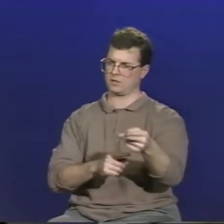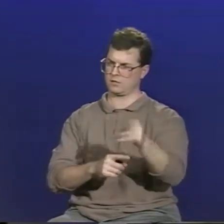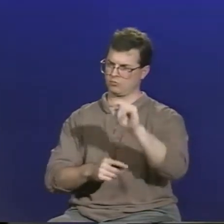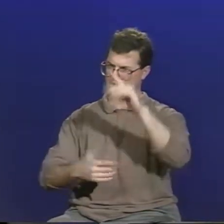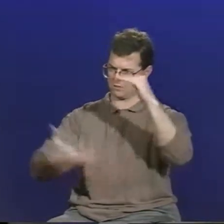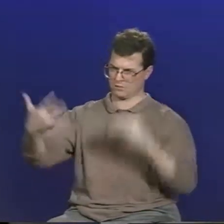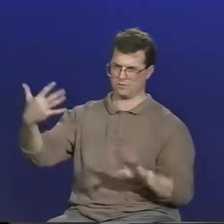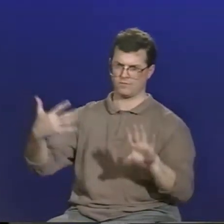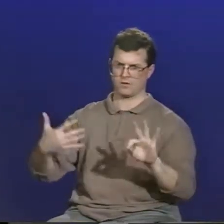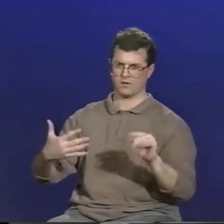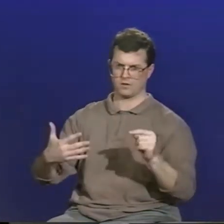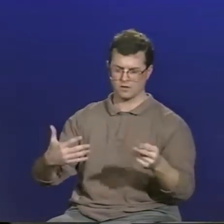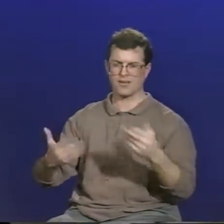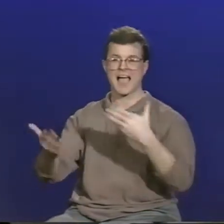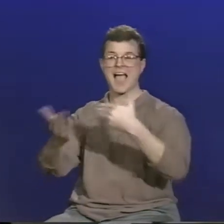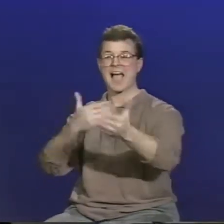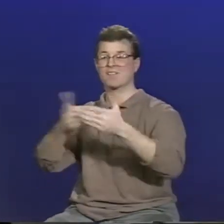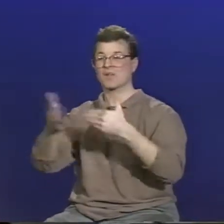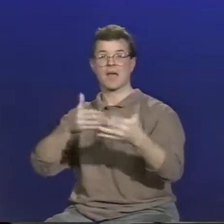States is 49th in this list.